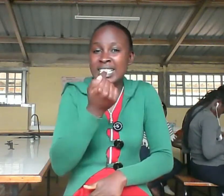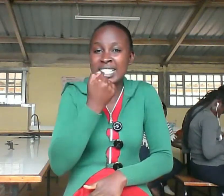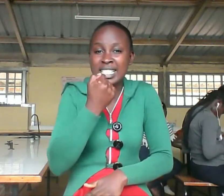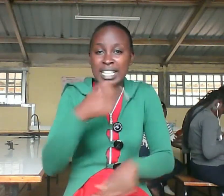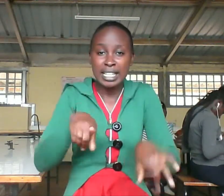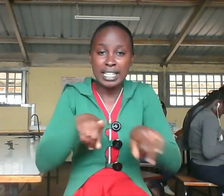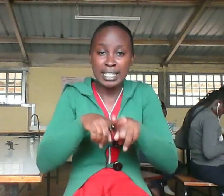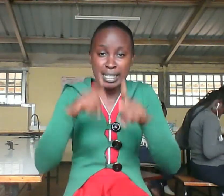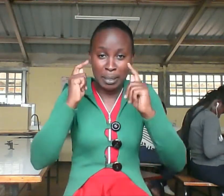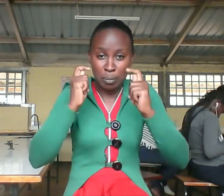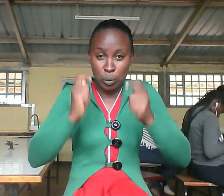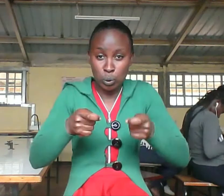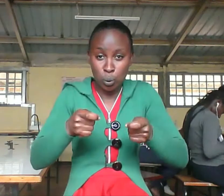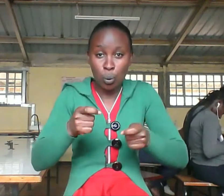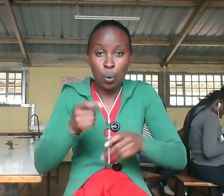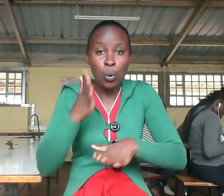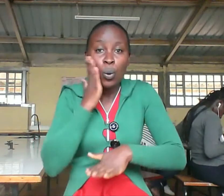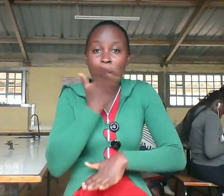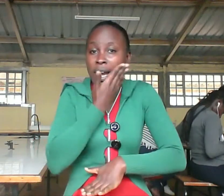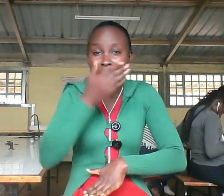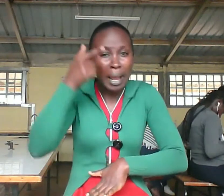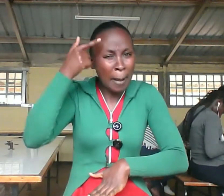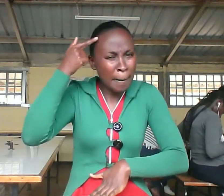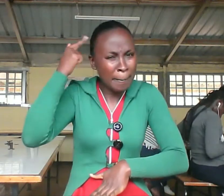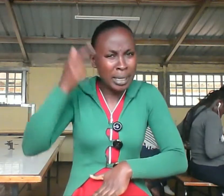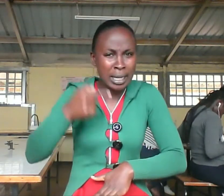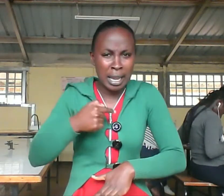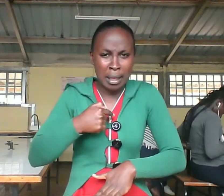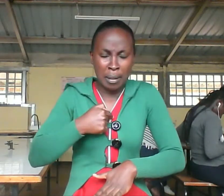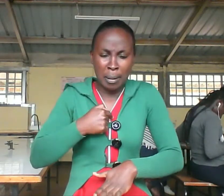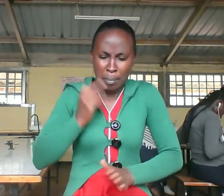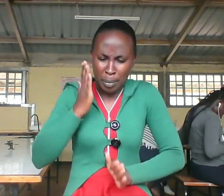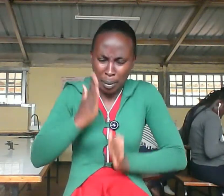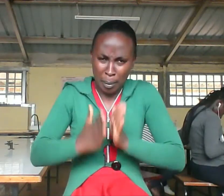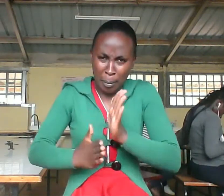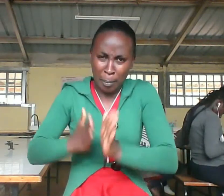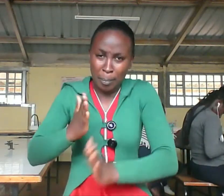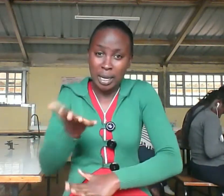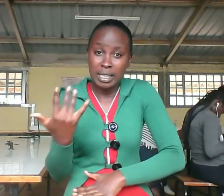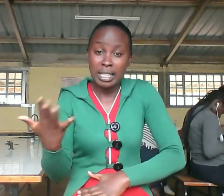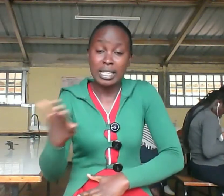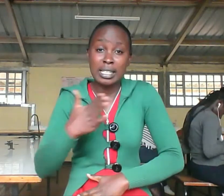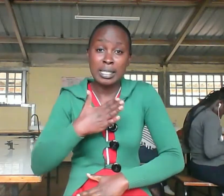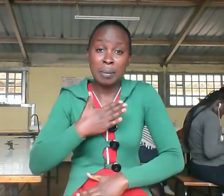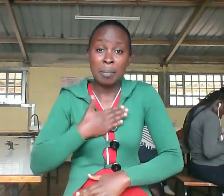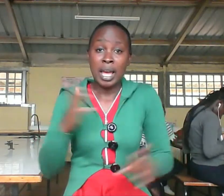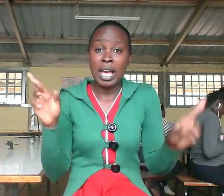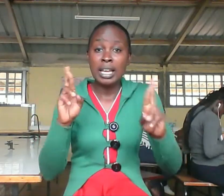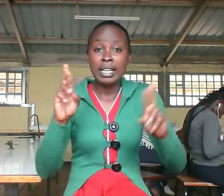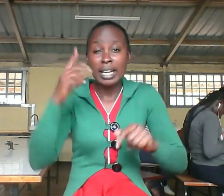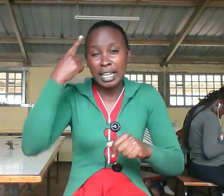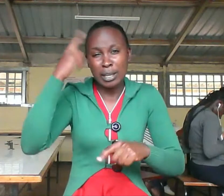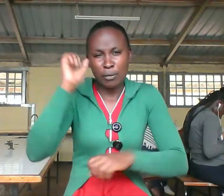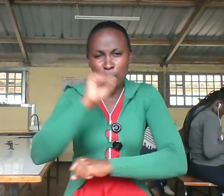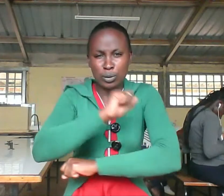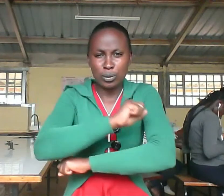shoes i packed all my ruggages getting ready for school we